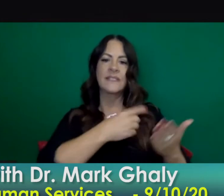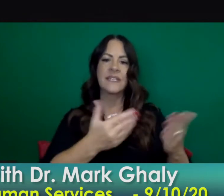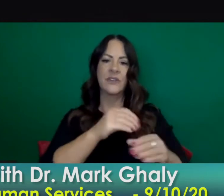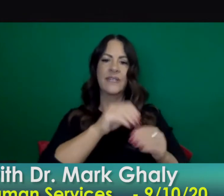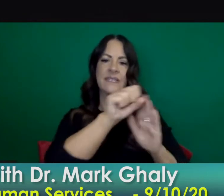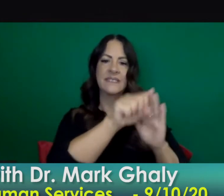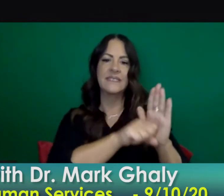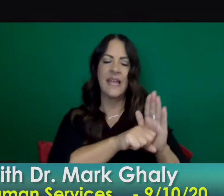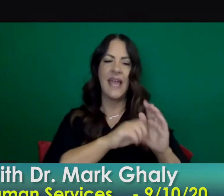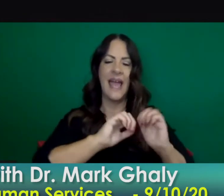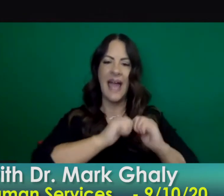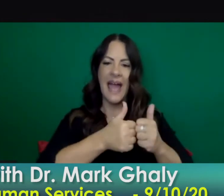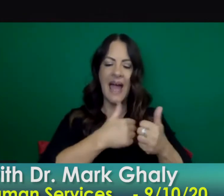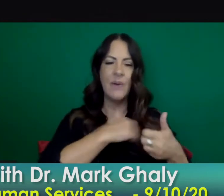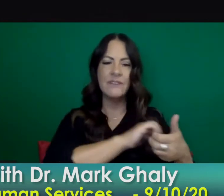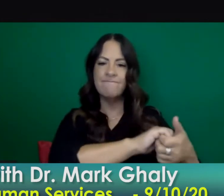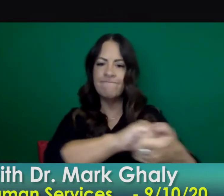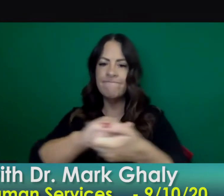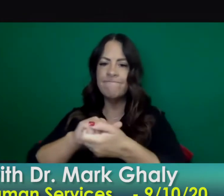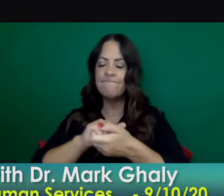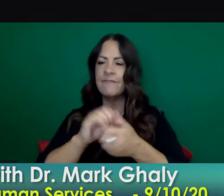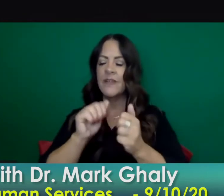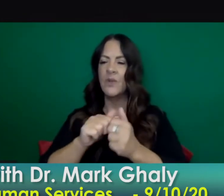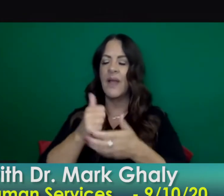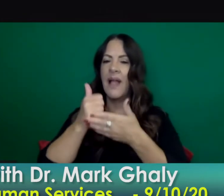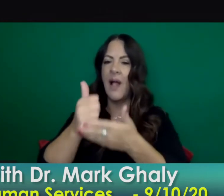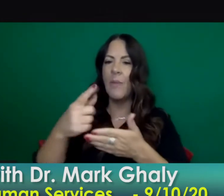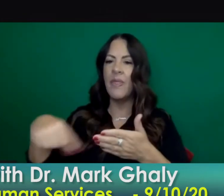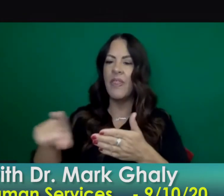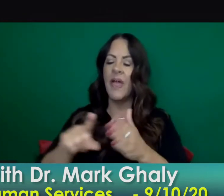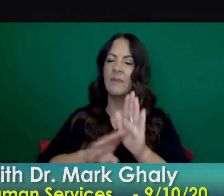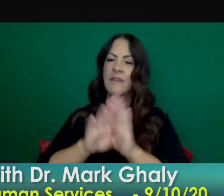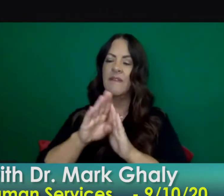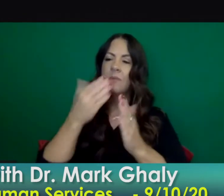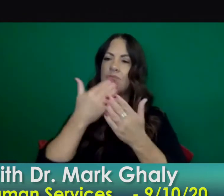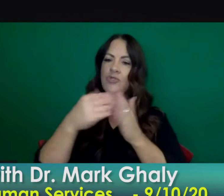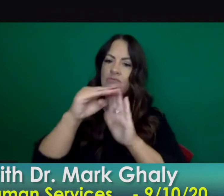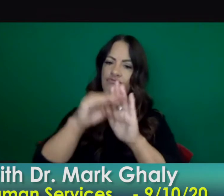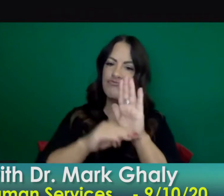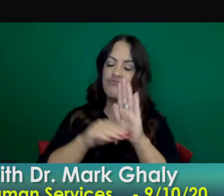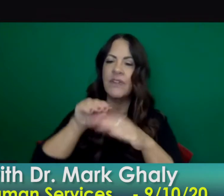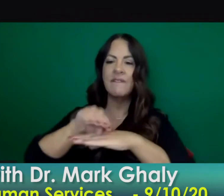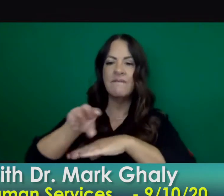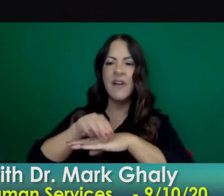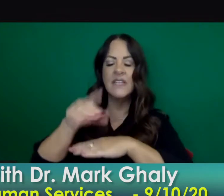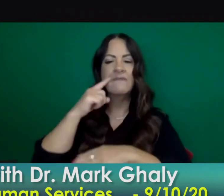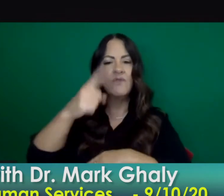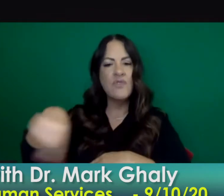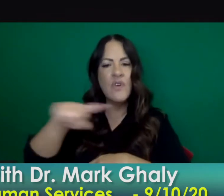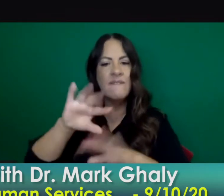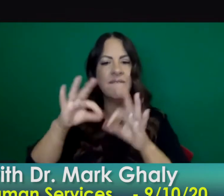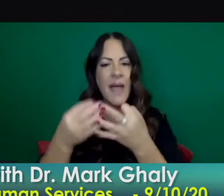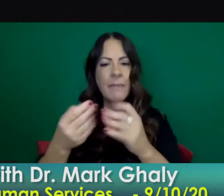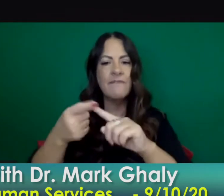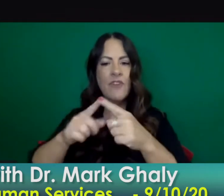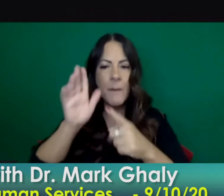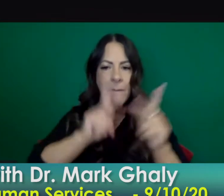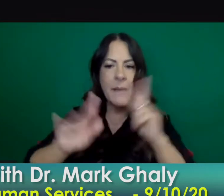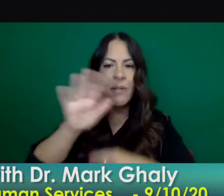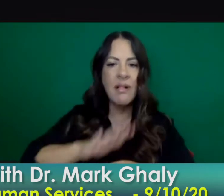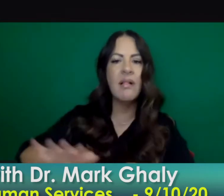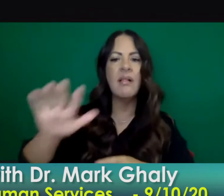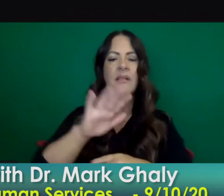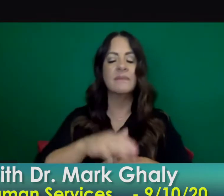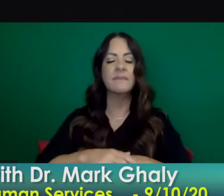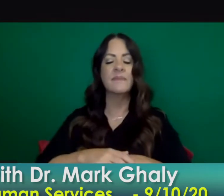partners to develop thoughtful and consistent guidance i would just say on halloween certainly the way we've trick-or